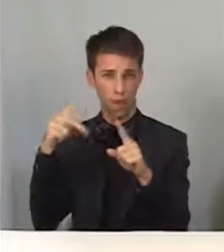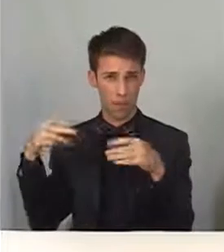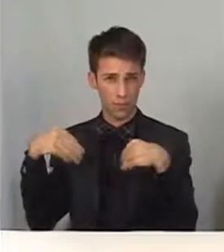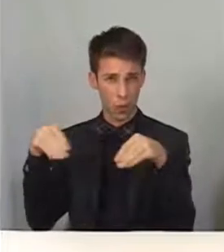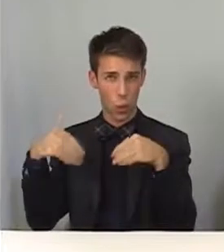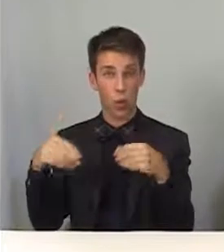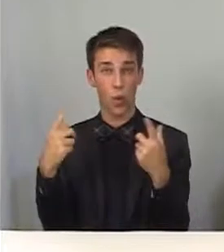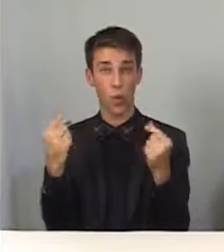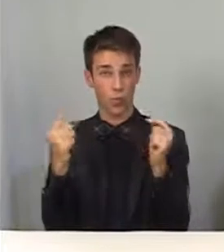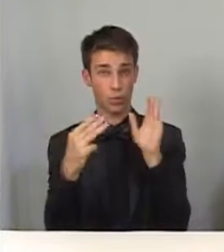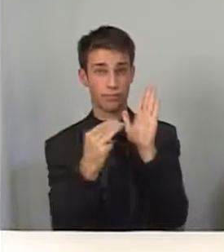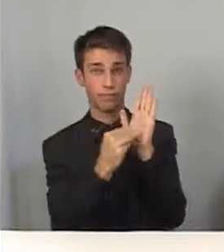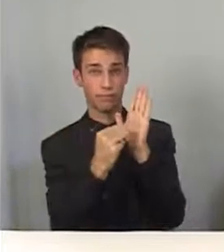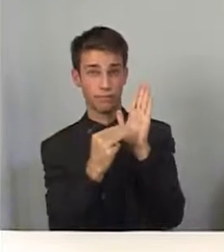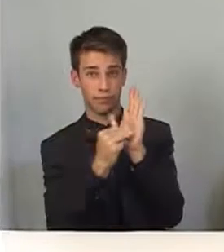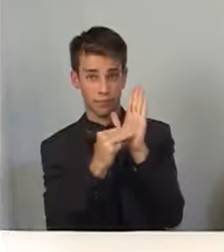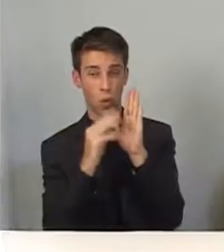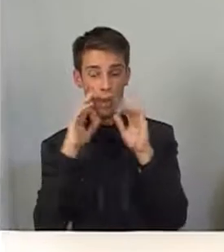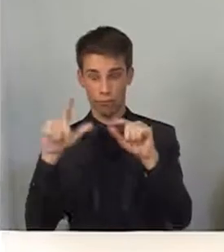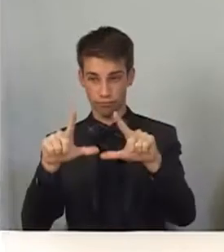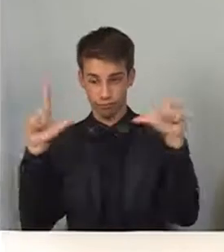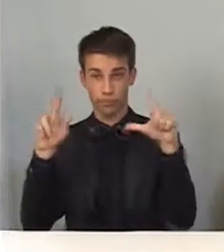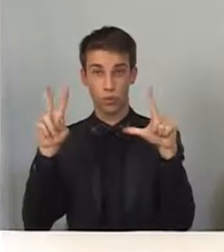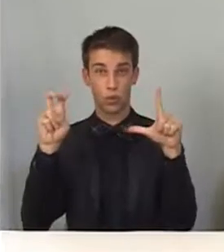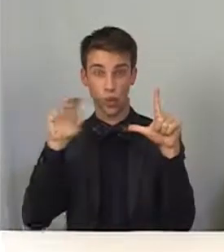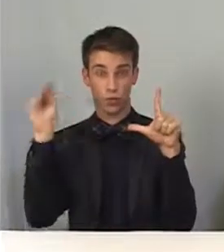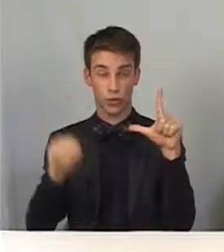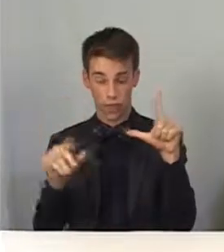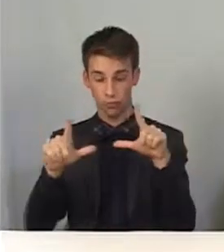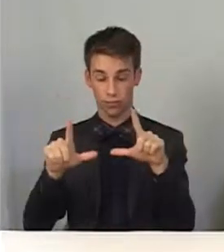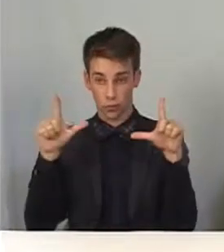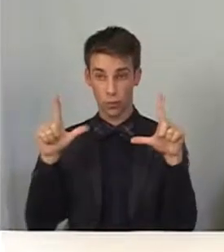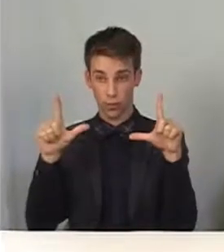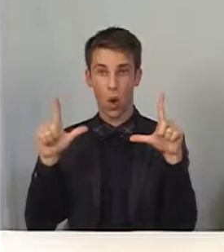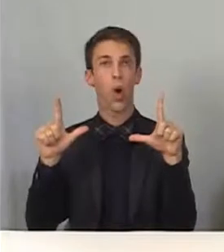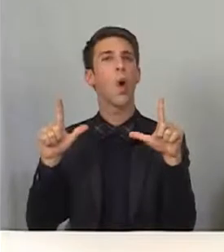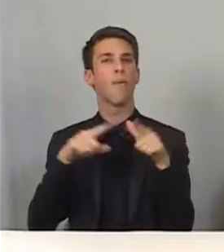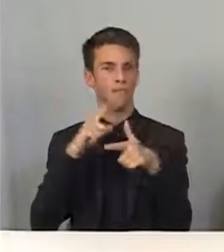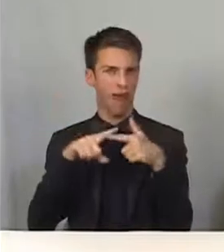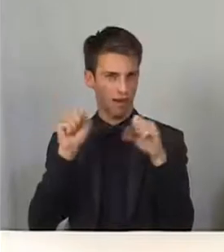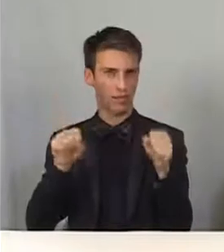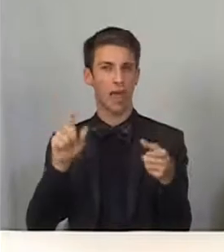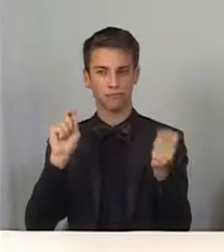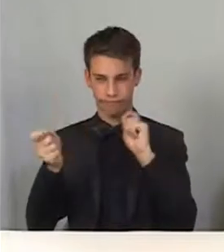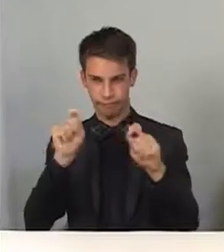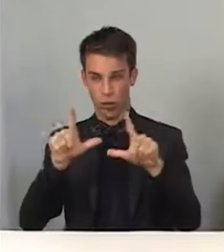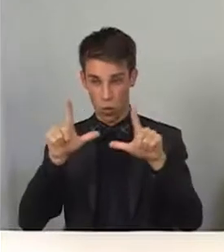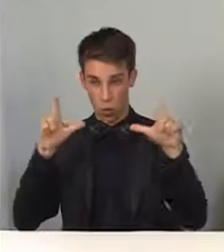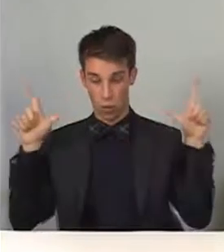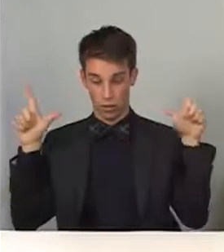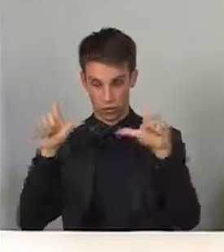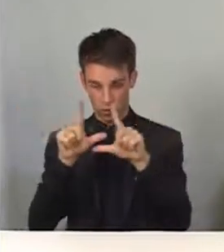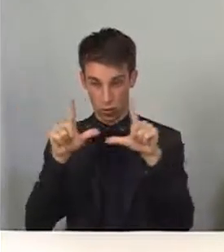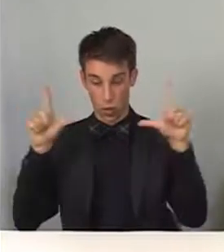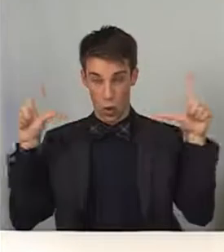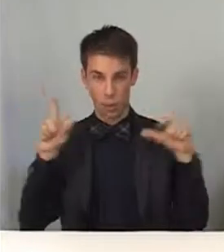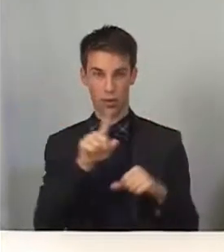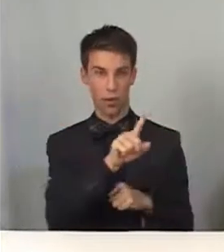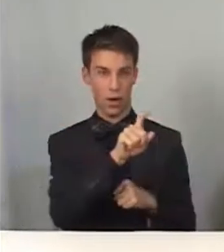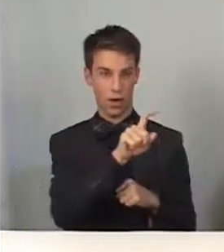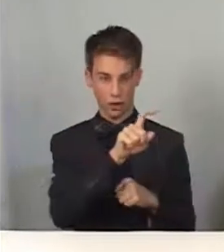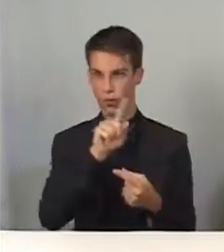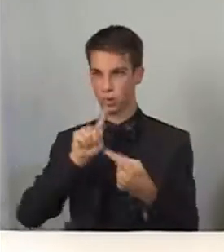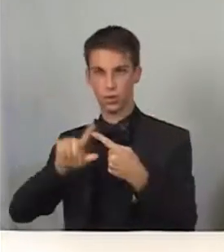instantly zooms in 200%, and you can adjust the magnification anywhere from 100% to 500